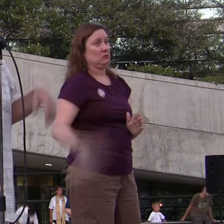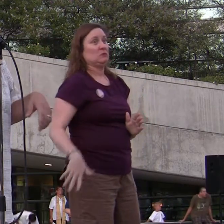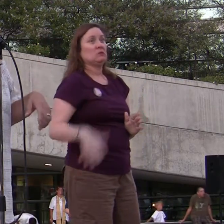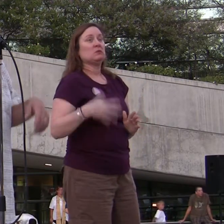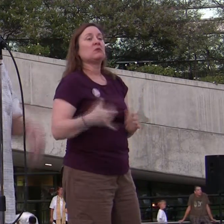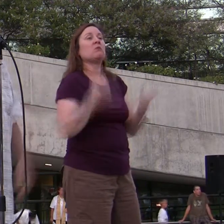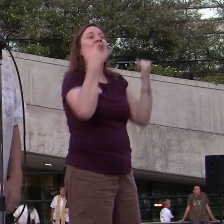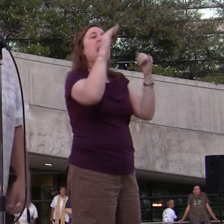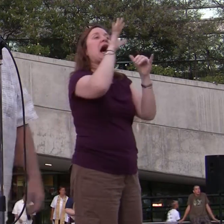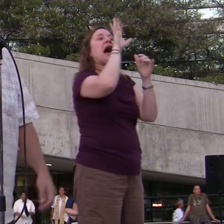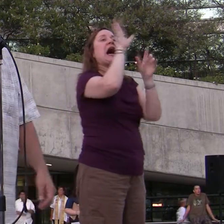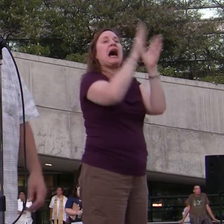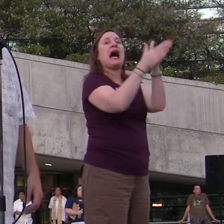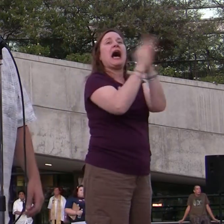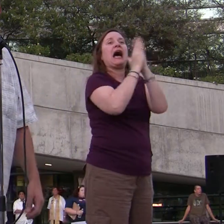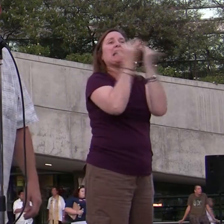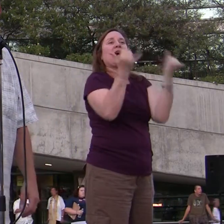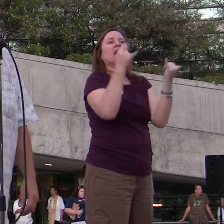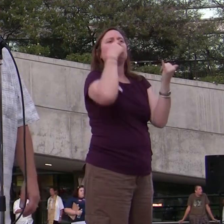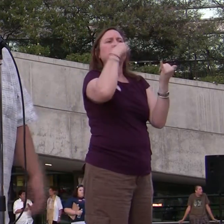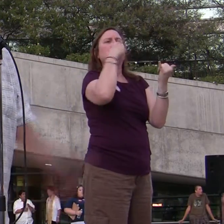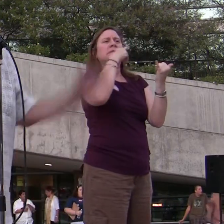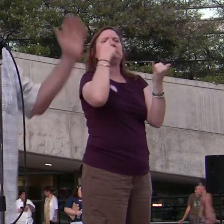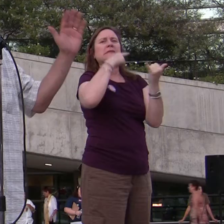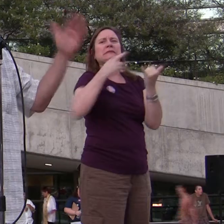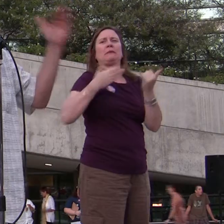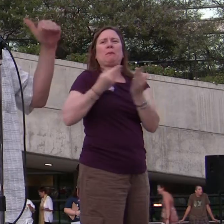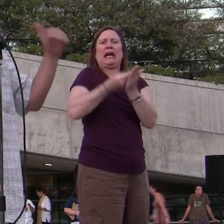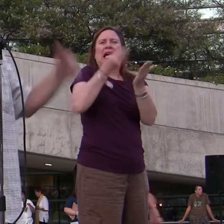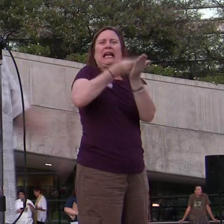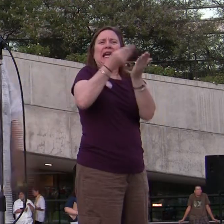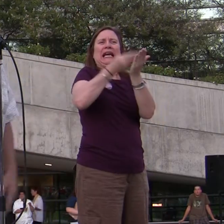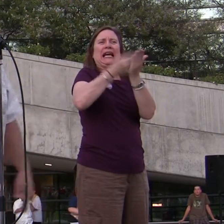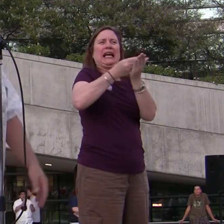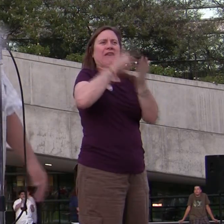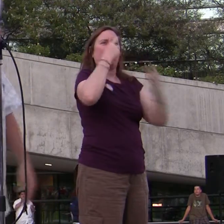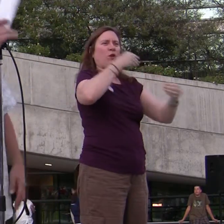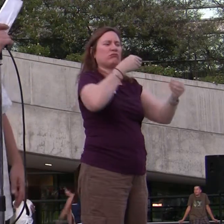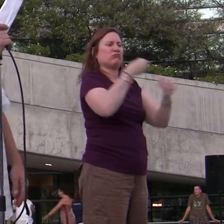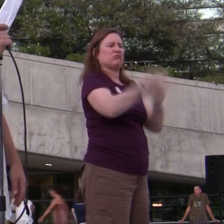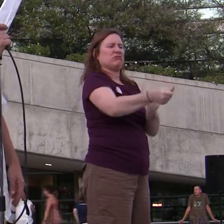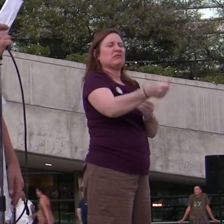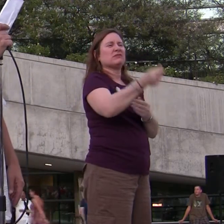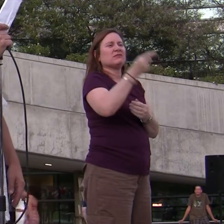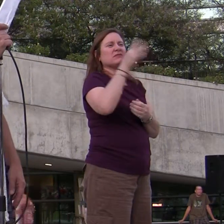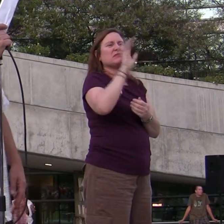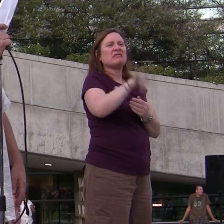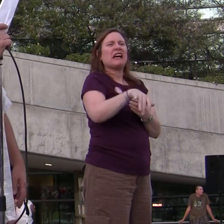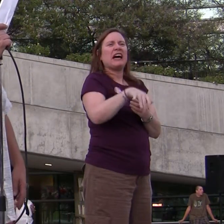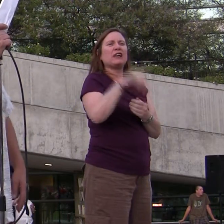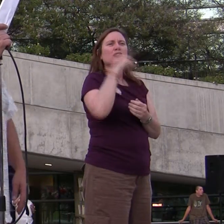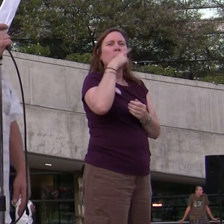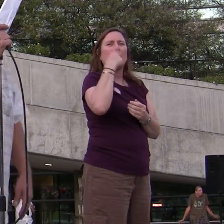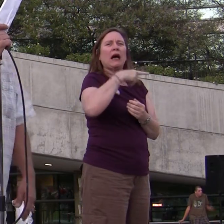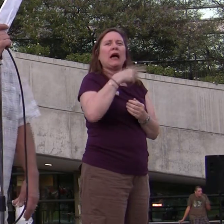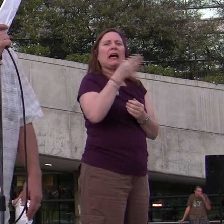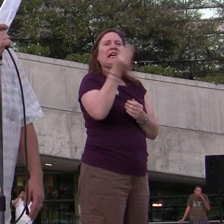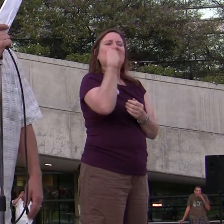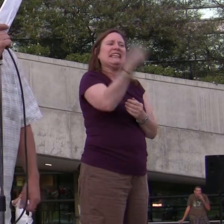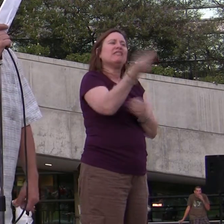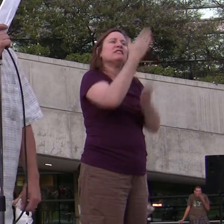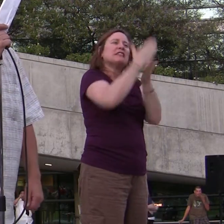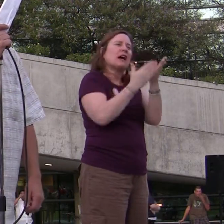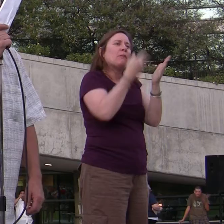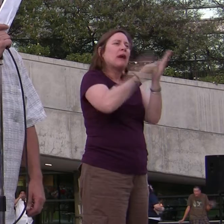for right now is we've got a few people that are going to walk amongst the crowd today with little boxes for donations. If you can, reach into your pocket, pull out $1,